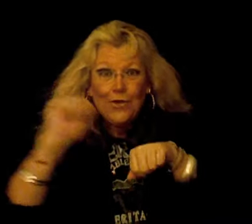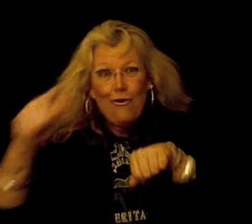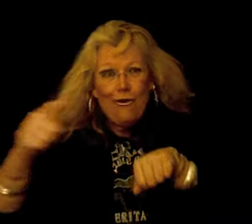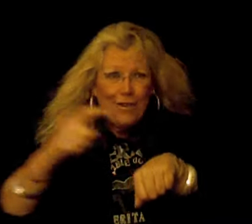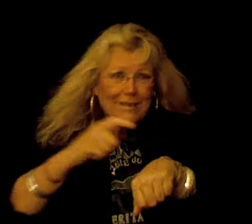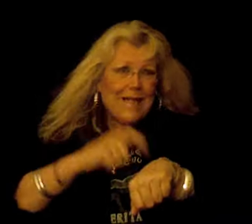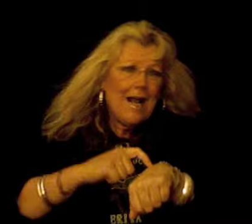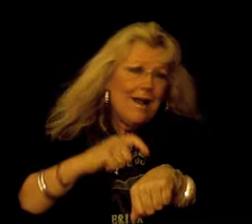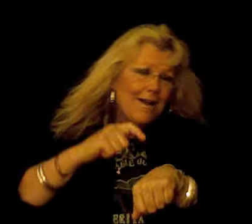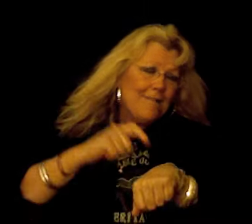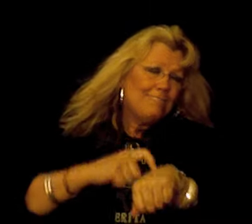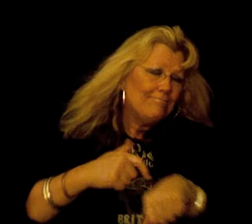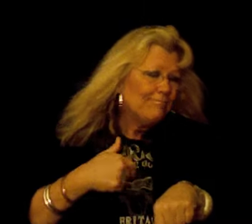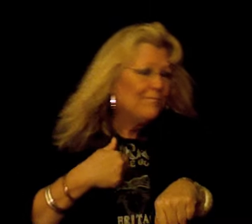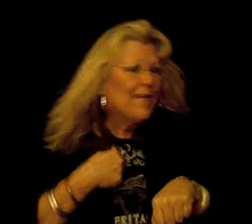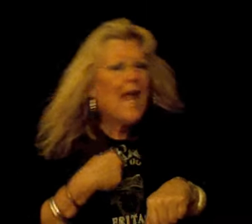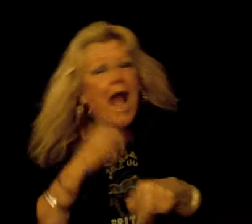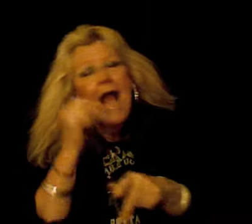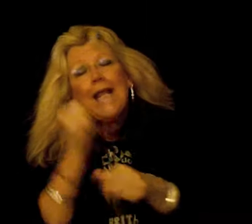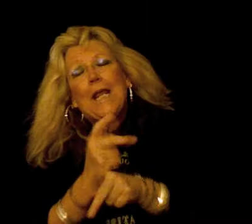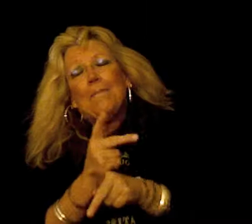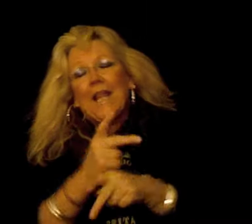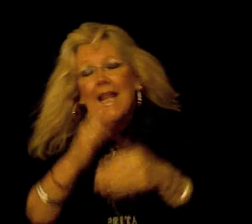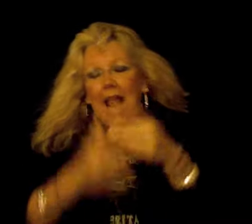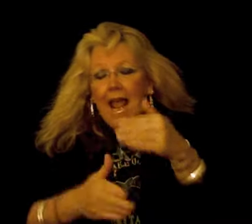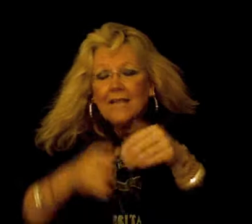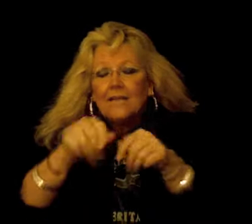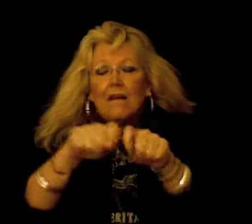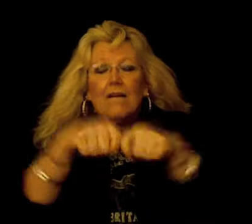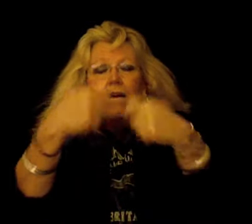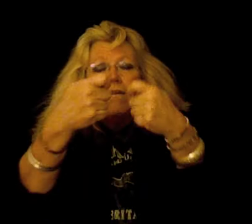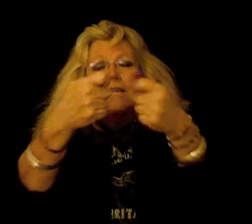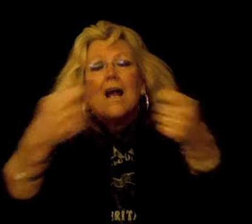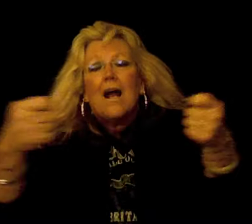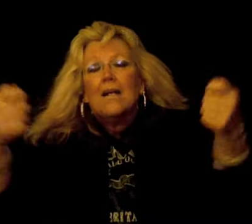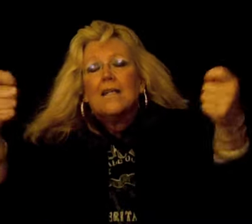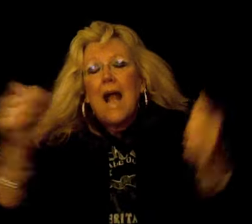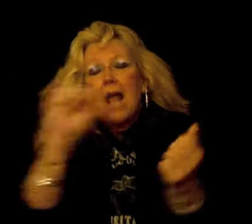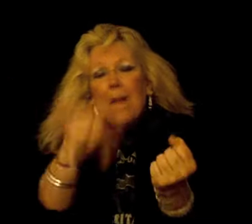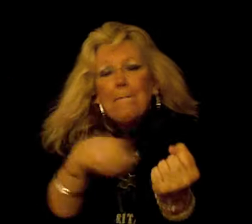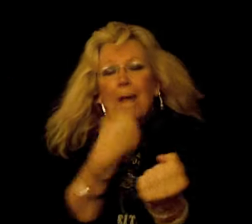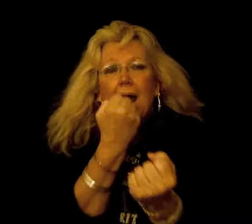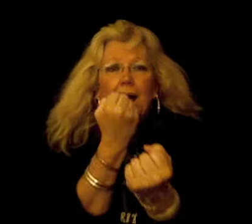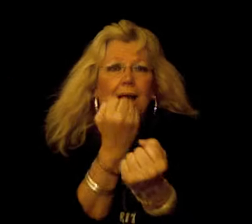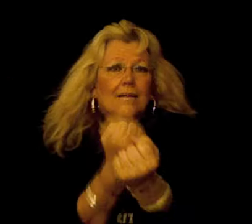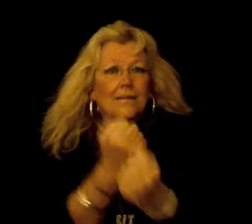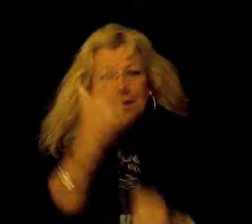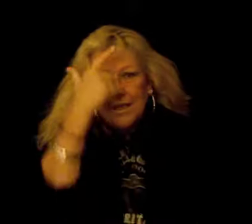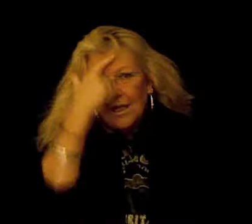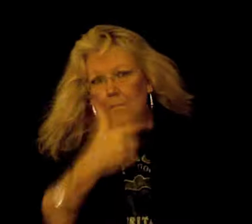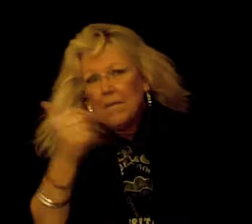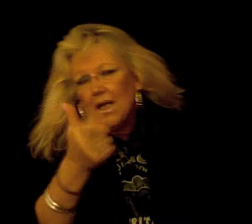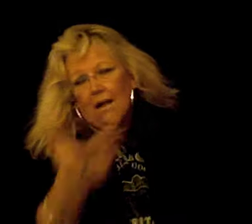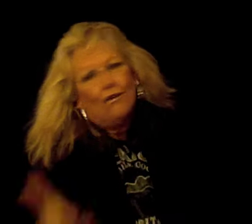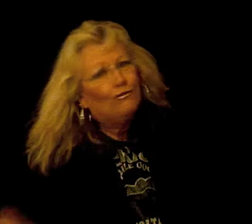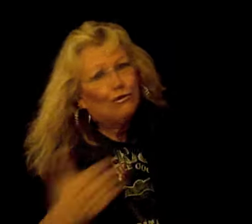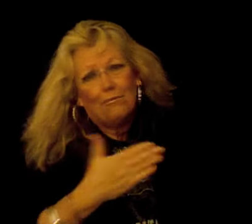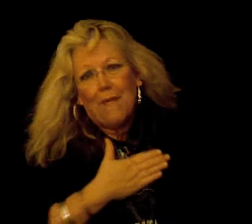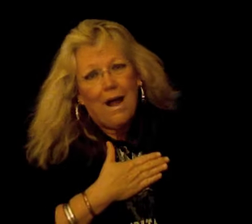all the time I keep the ends out for the tithing fine Because you're